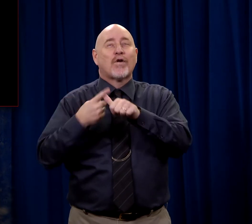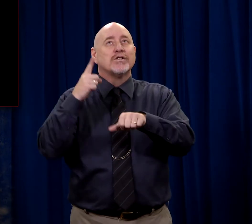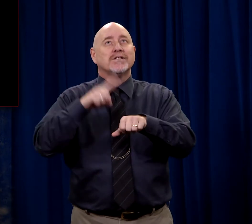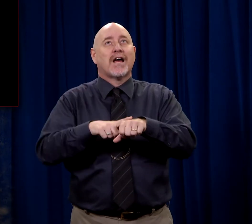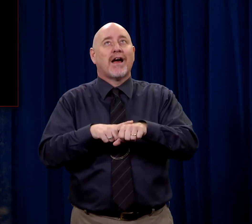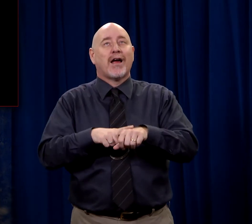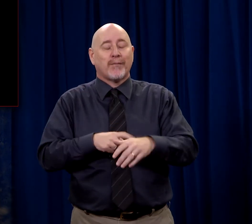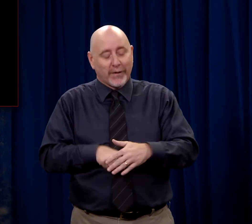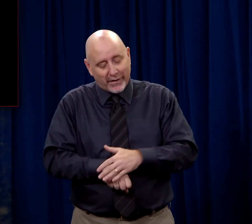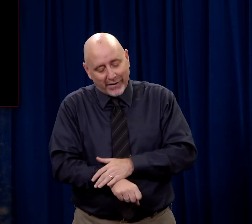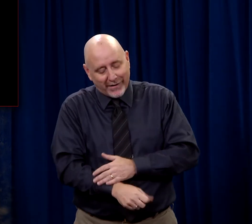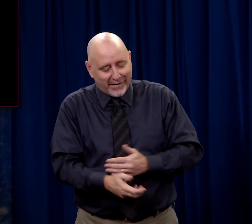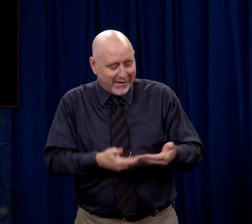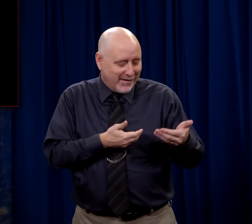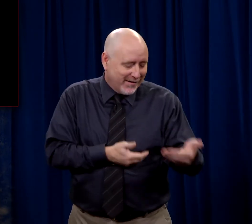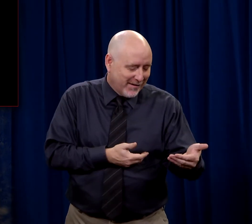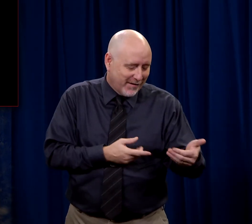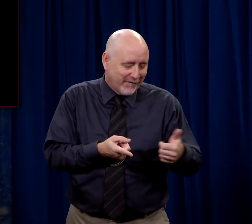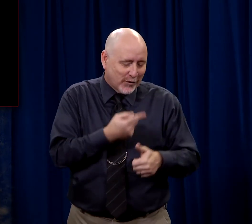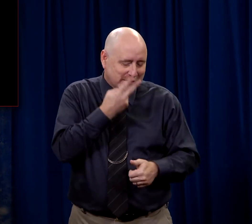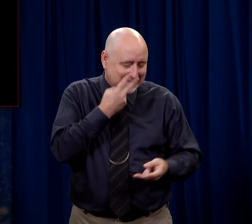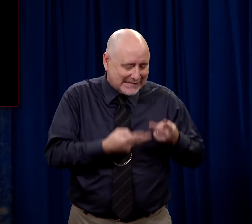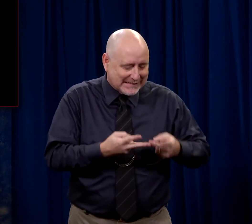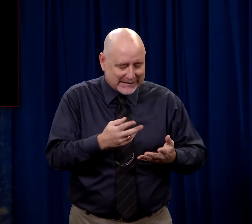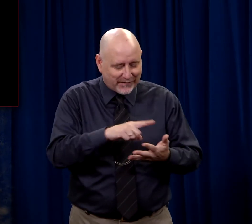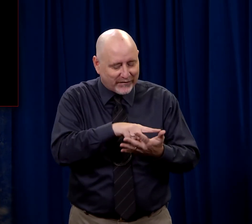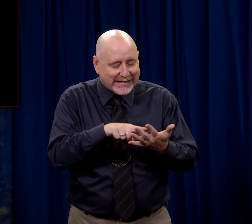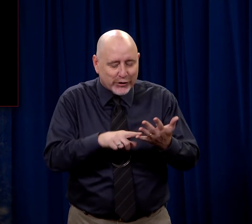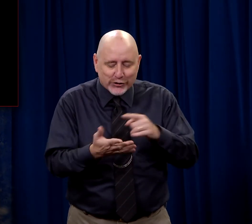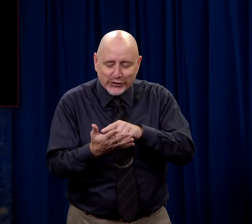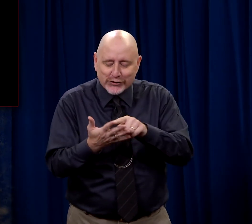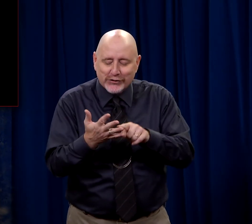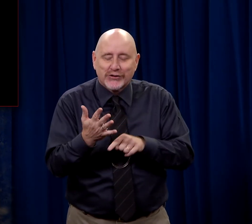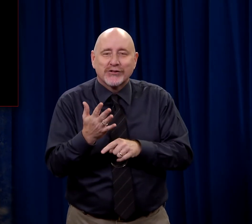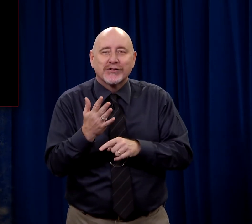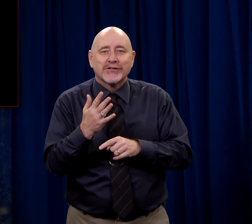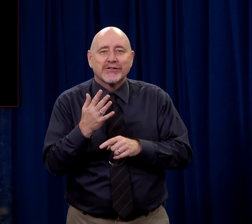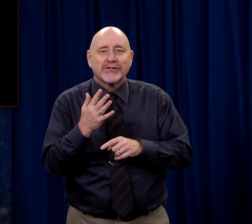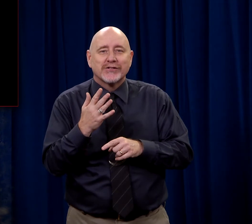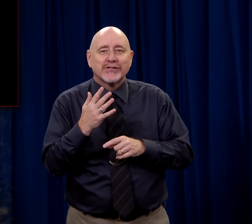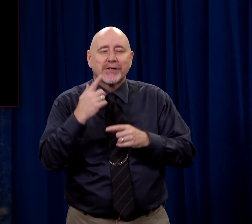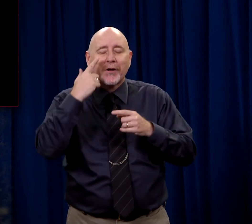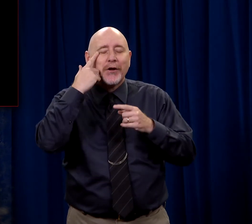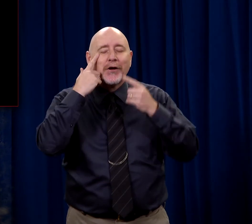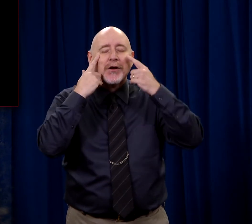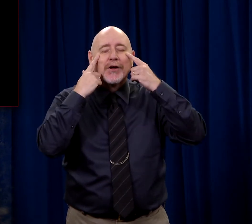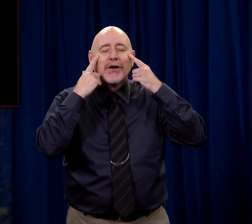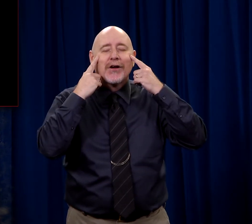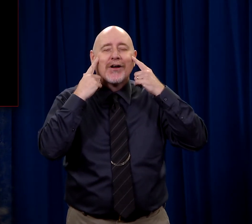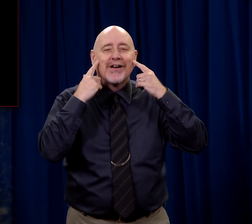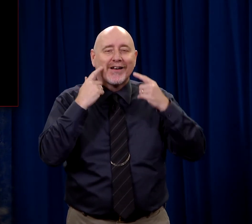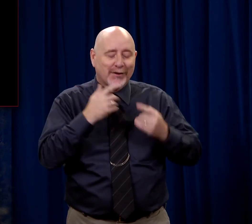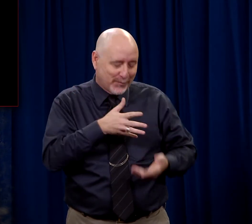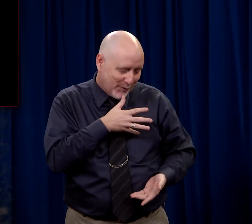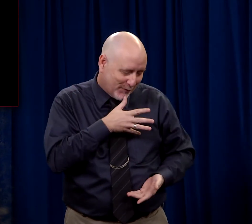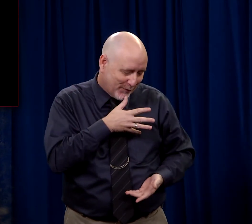the first glimpse of His little face, of His fingers, of maybe those tiny tears on His cheeks. She was His mother.